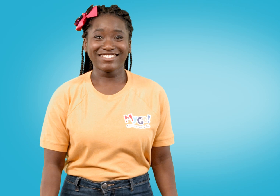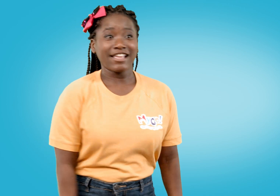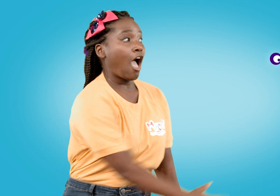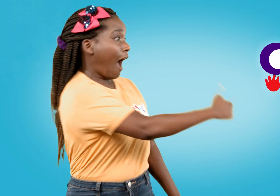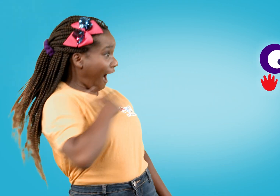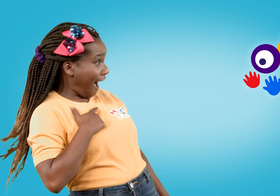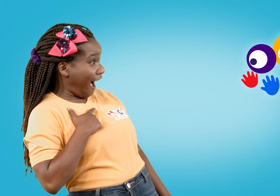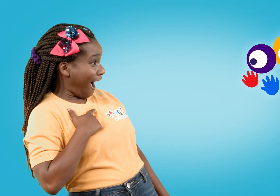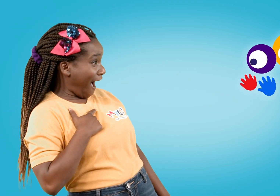Five! Go!